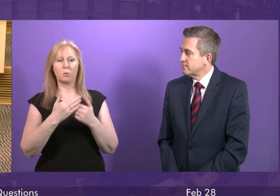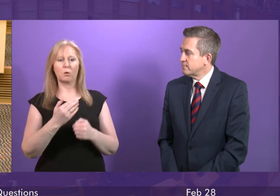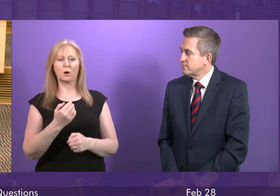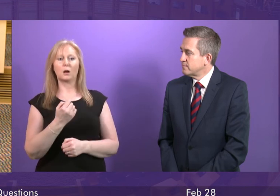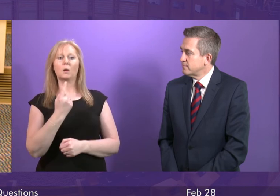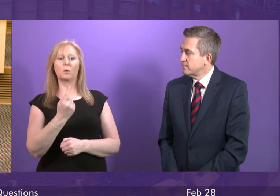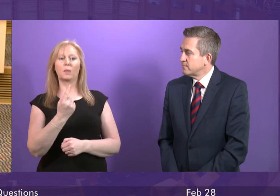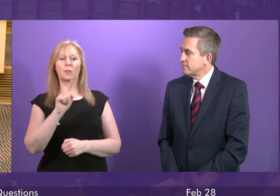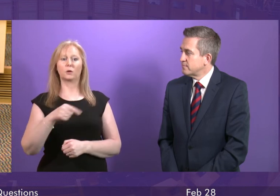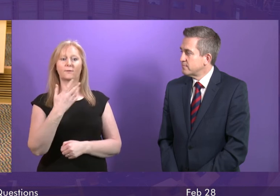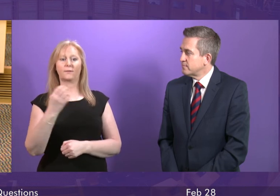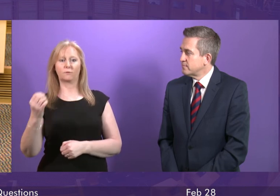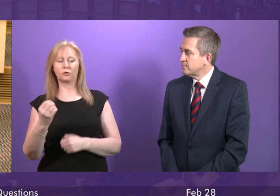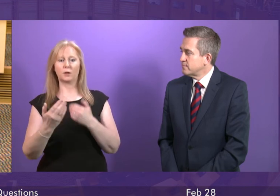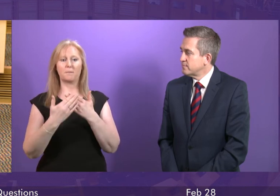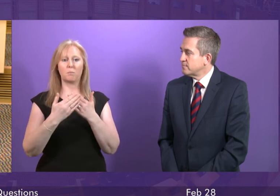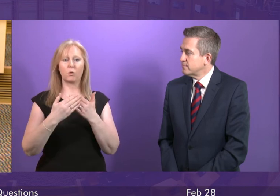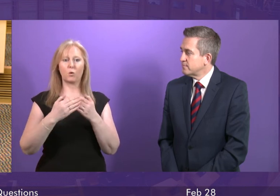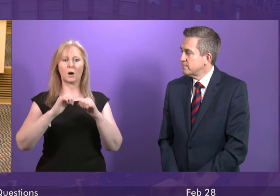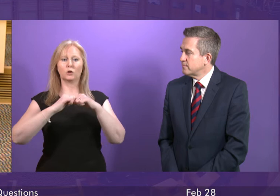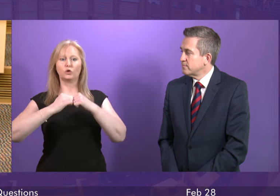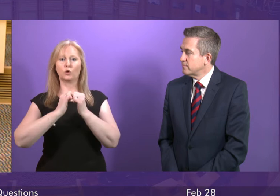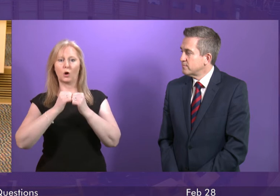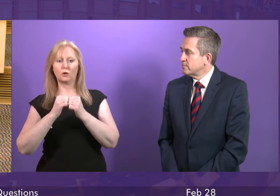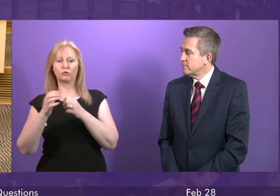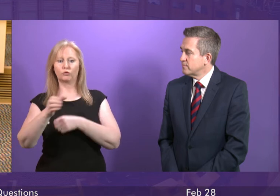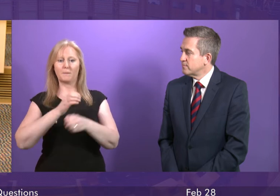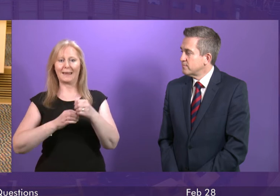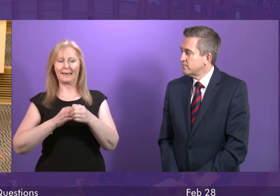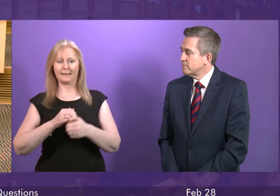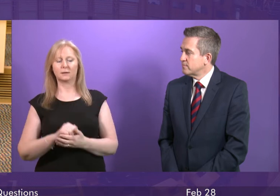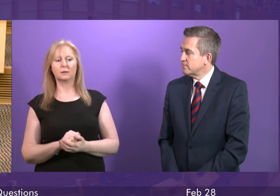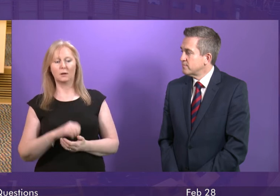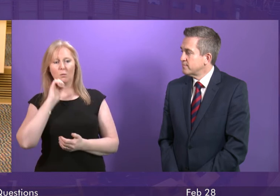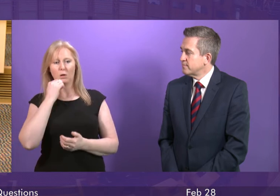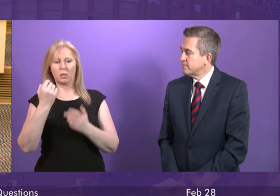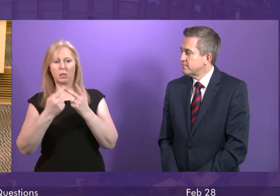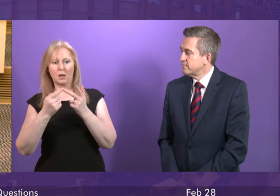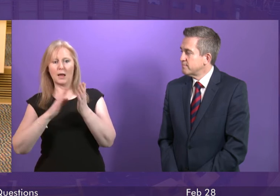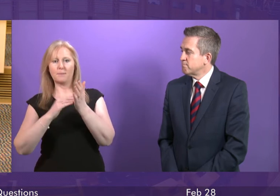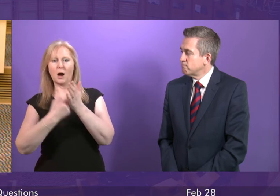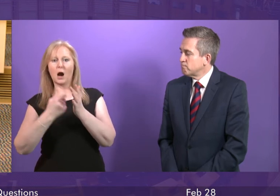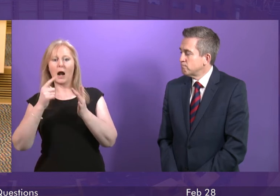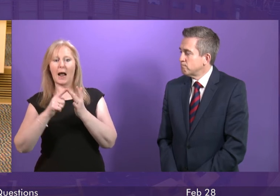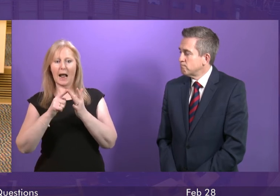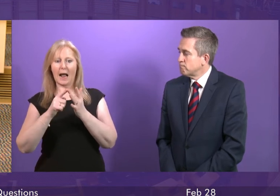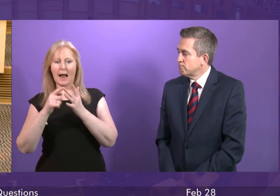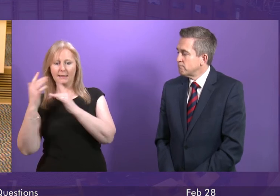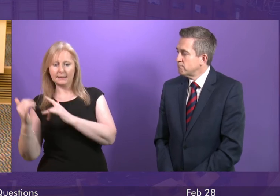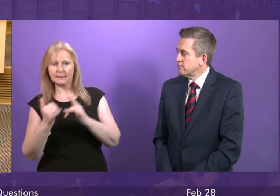replacements. By June this year, the hospital will have a second MRI scanner to allow 8,000 more diagnostic examinations to take place